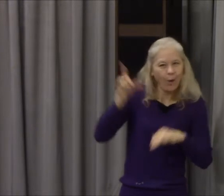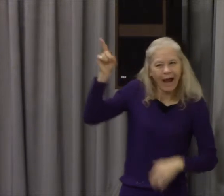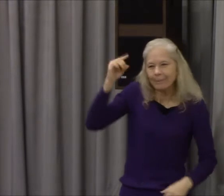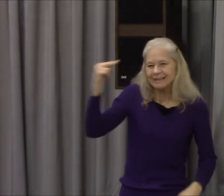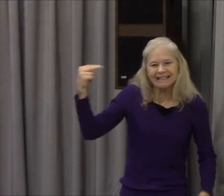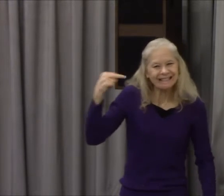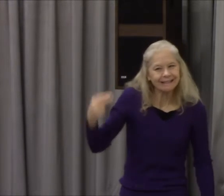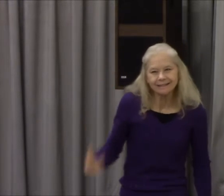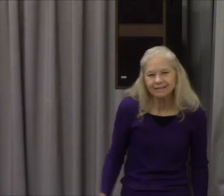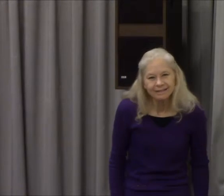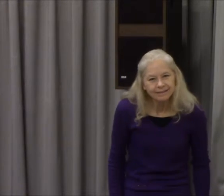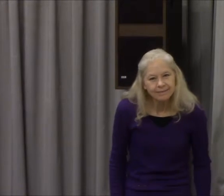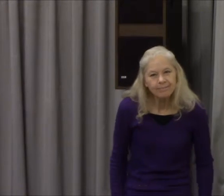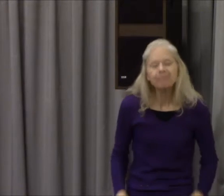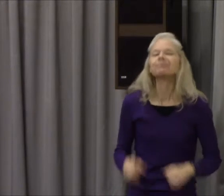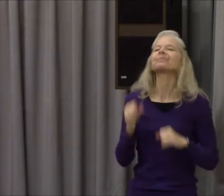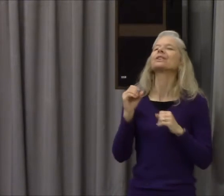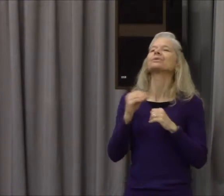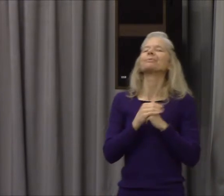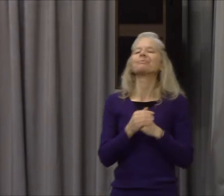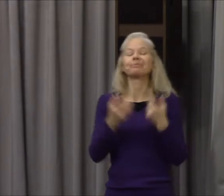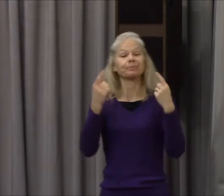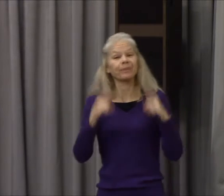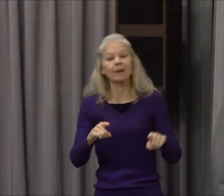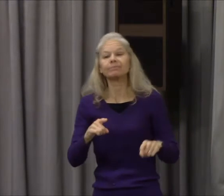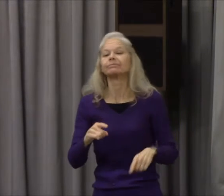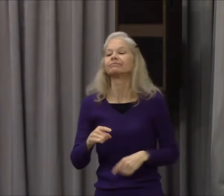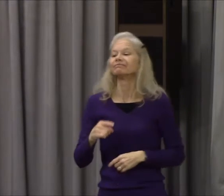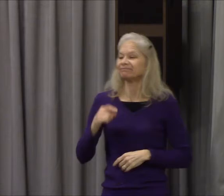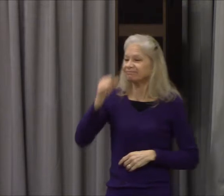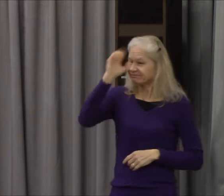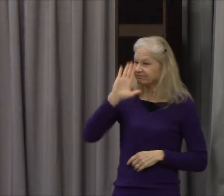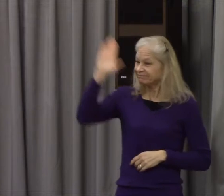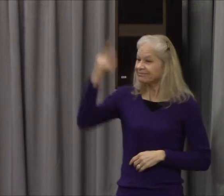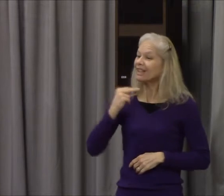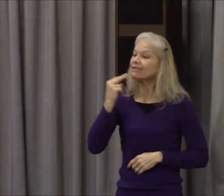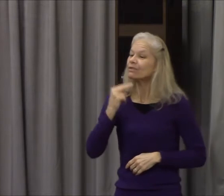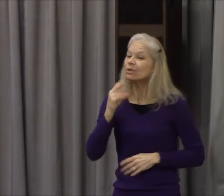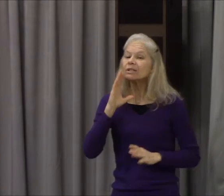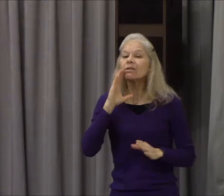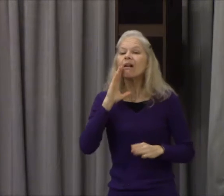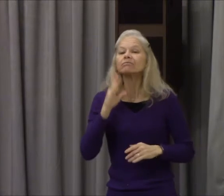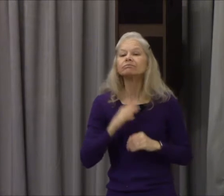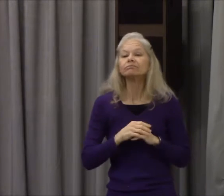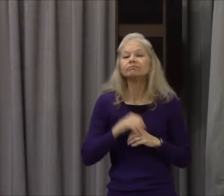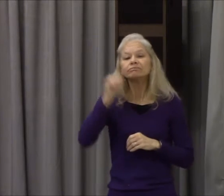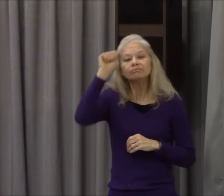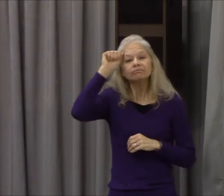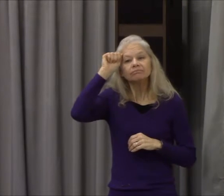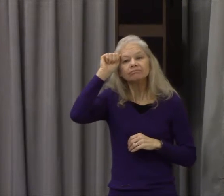and he said I heard thy voice in the garden and I was afraid because I was naked and I hid myself